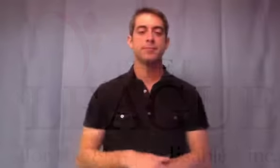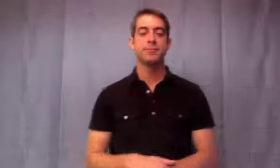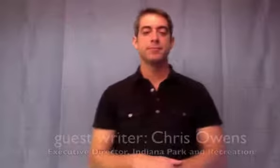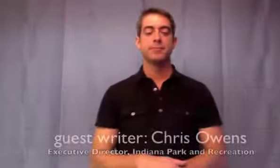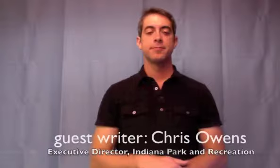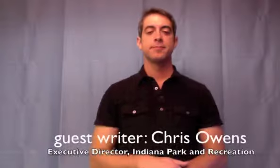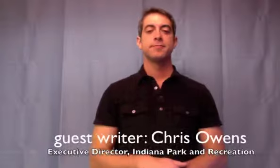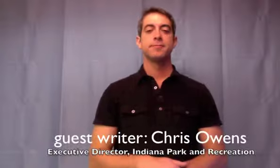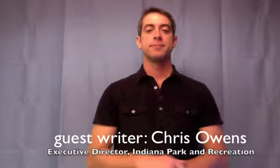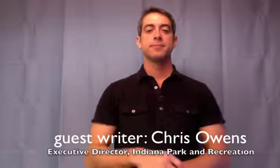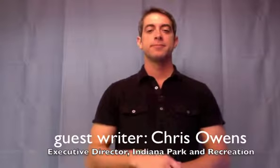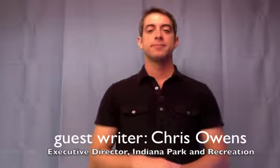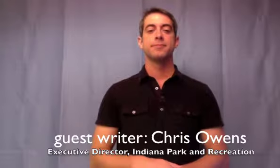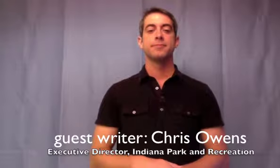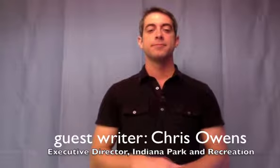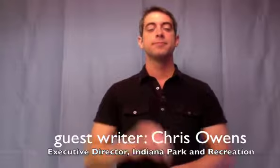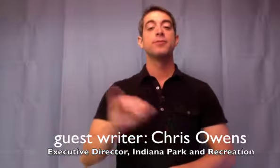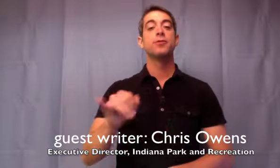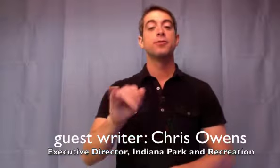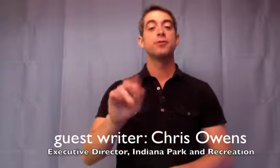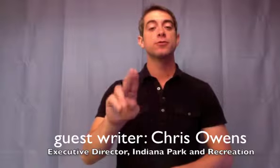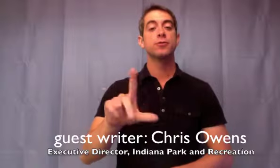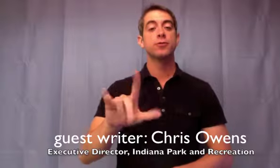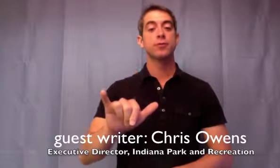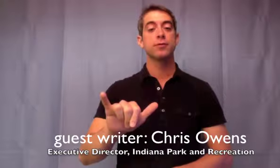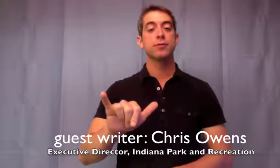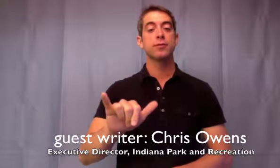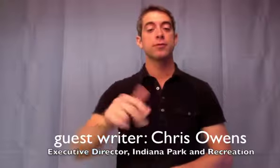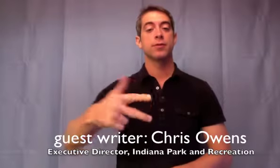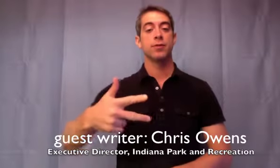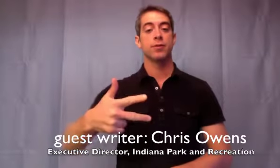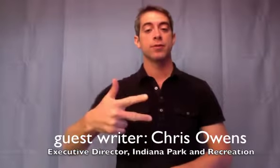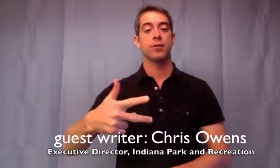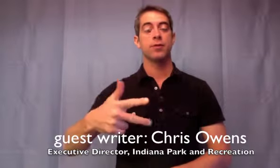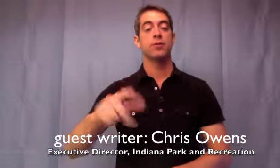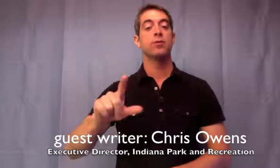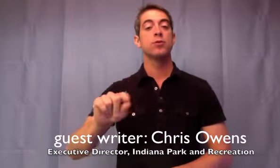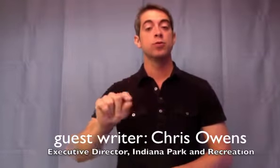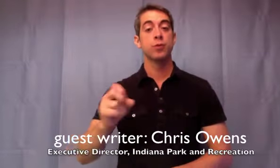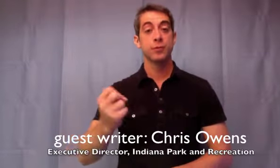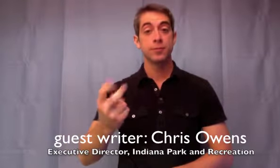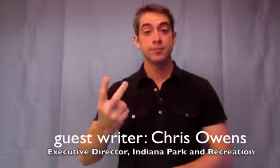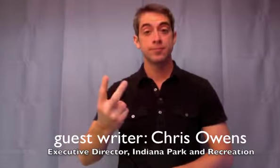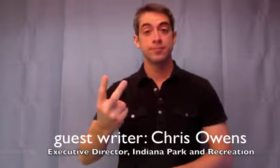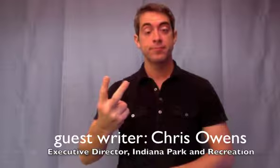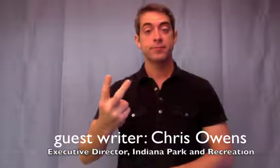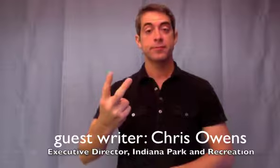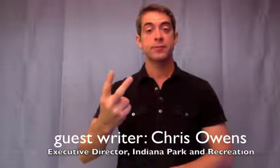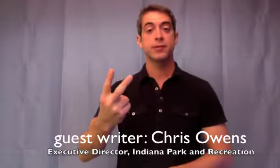July 3rd, 2012. Guest Writer